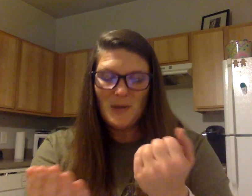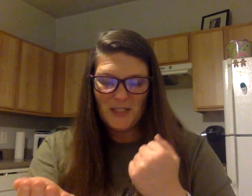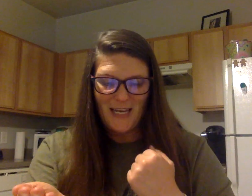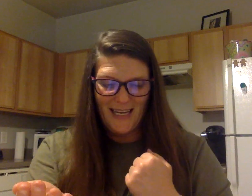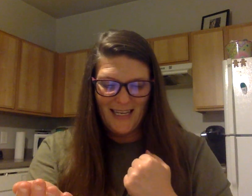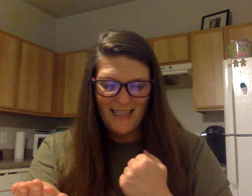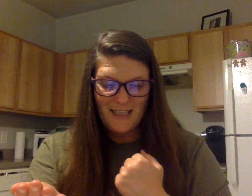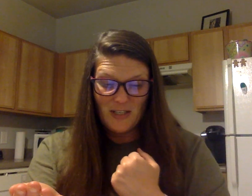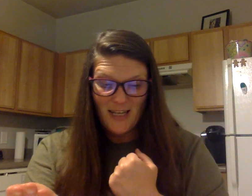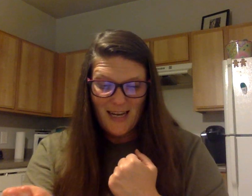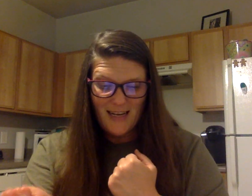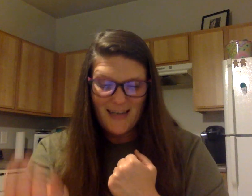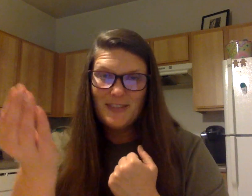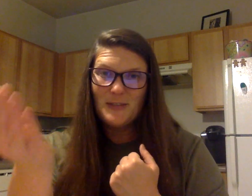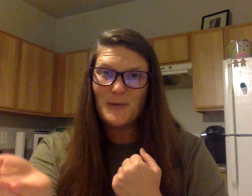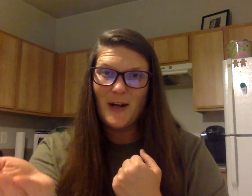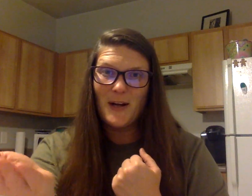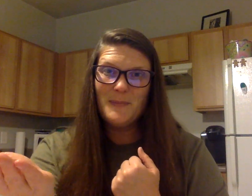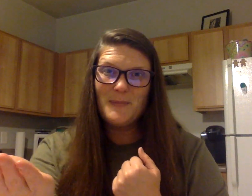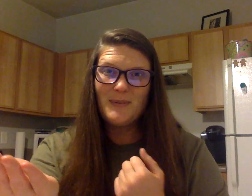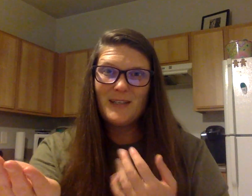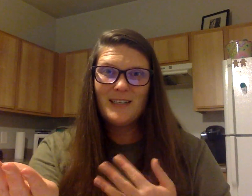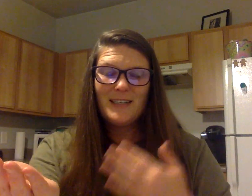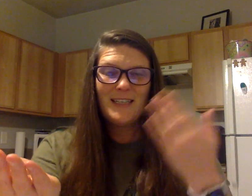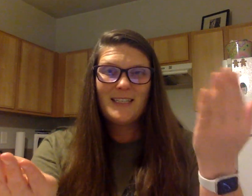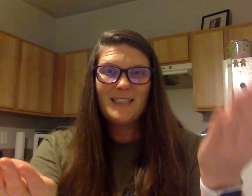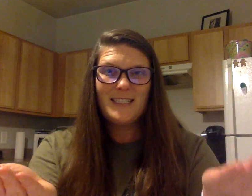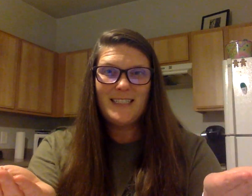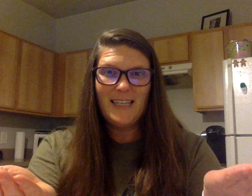Milkshake. Did you get it? Drum. Stick.